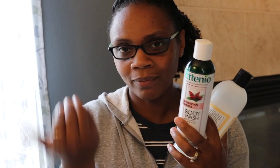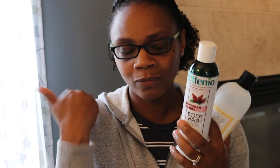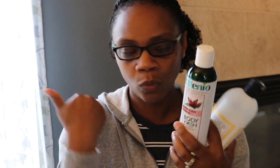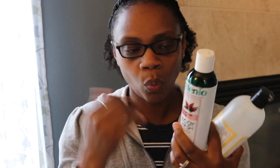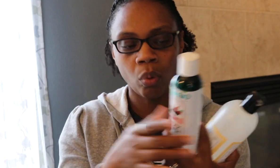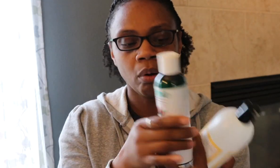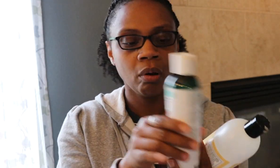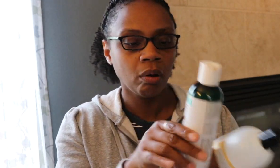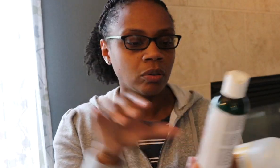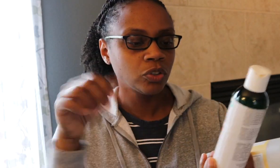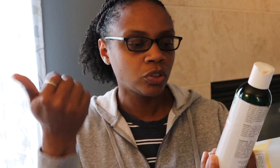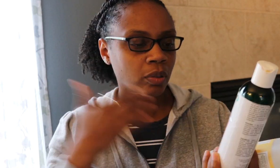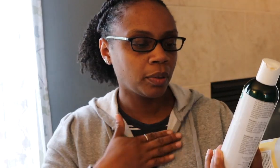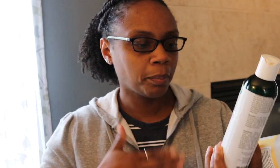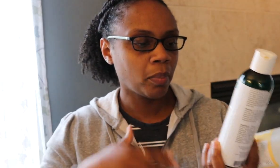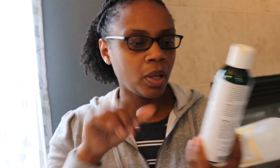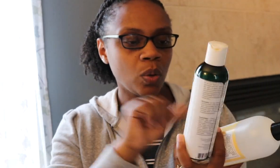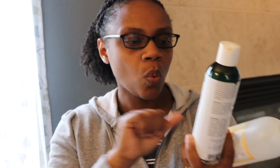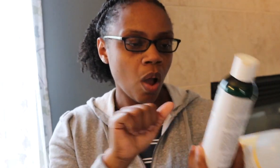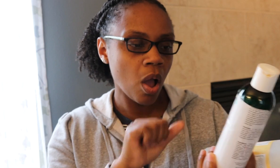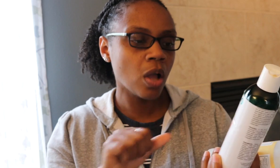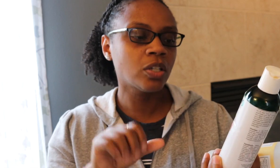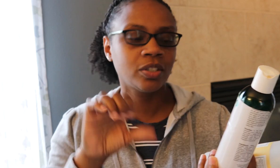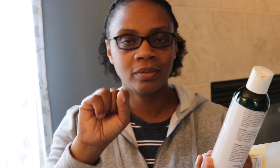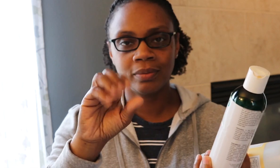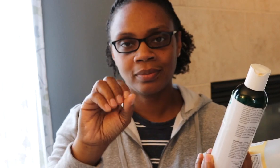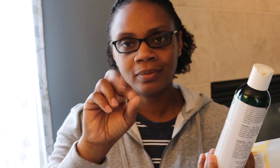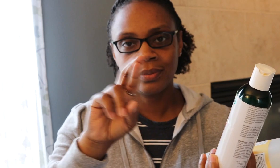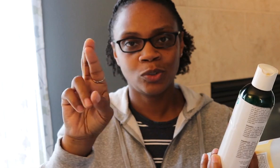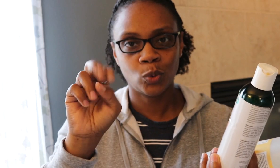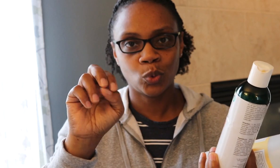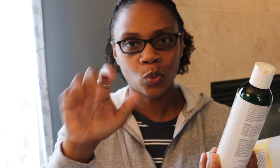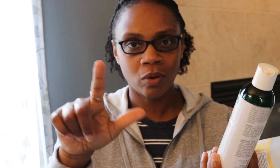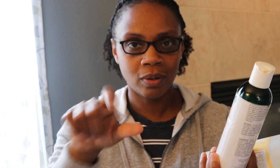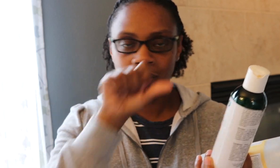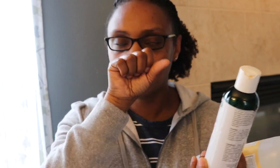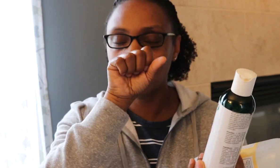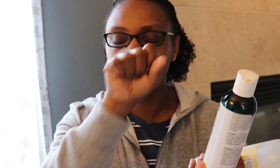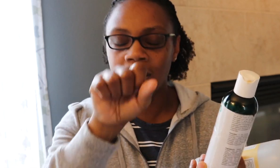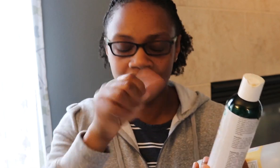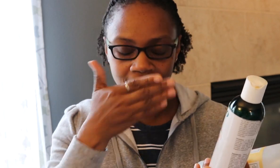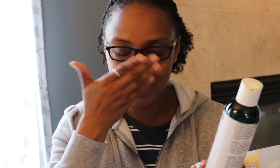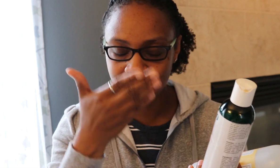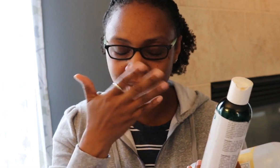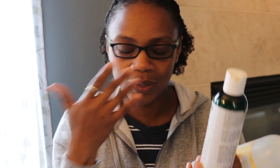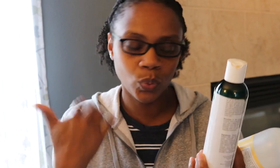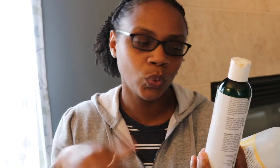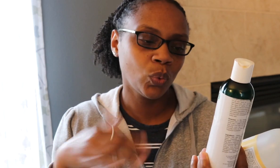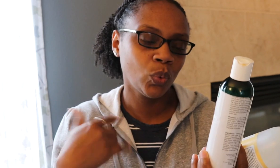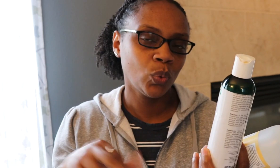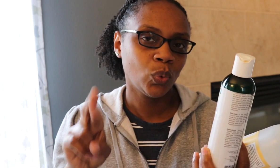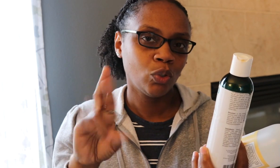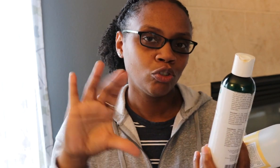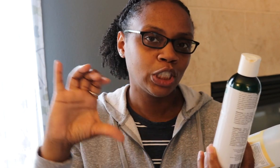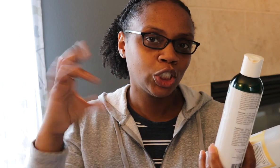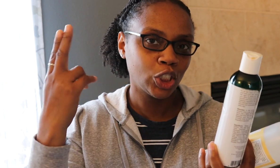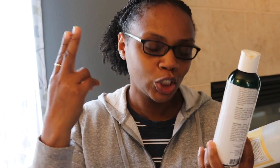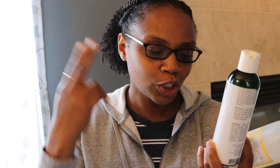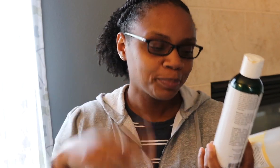about Ateneo before. Um, this is another one of their body washes. The one in the Sorrel scent. I loved it. Such a